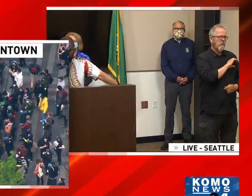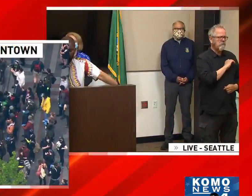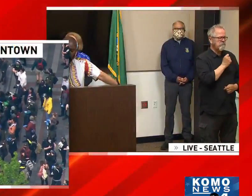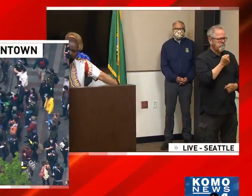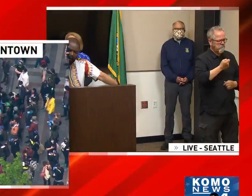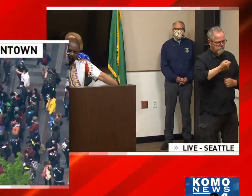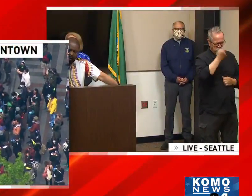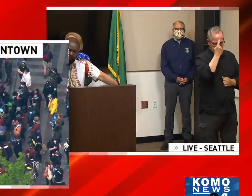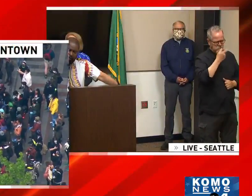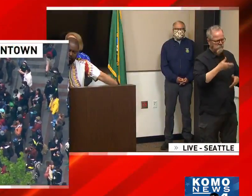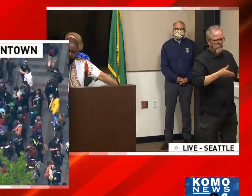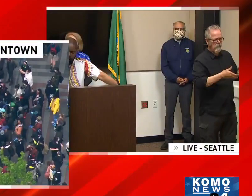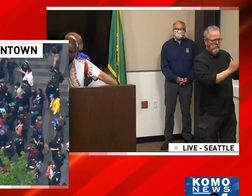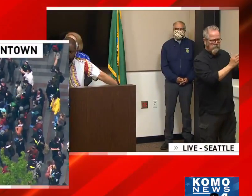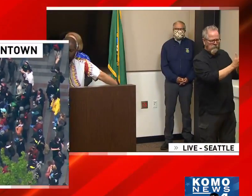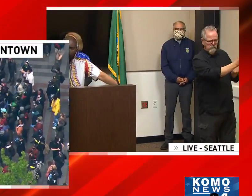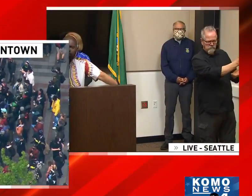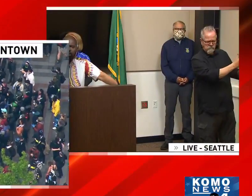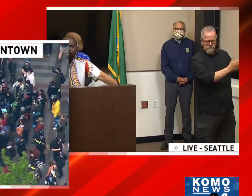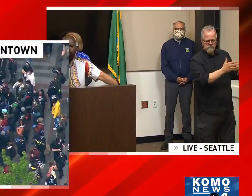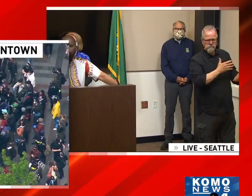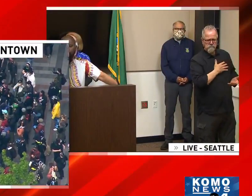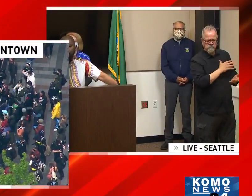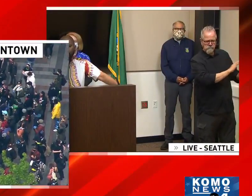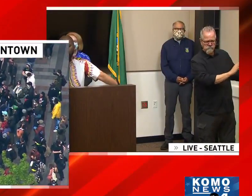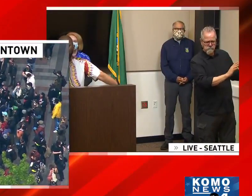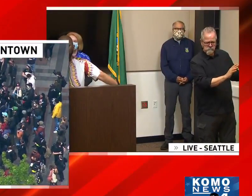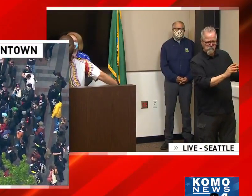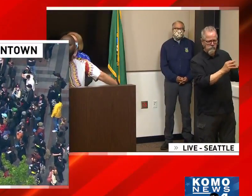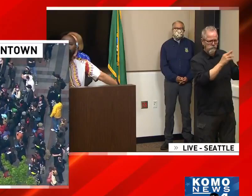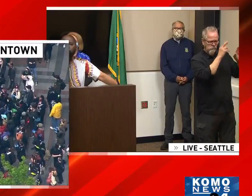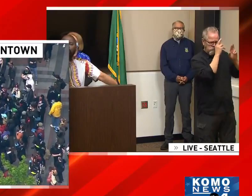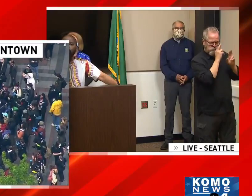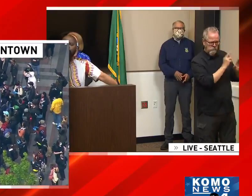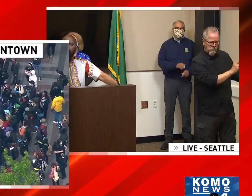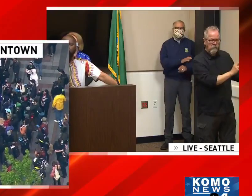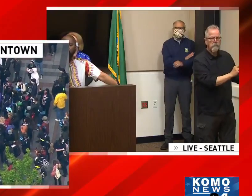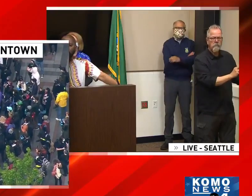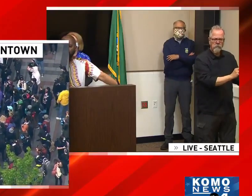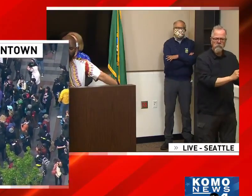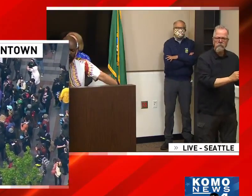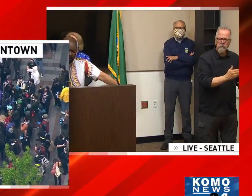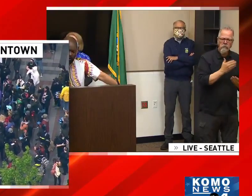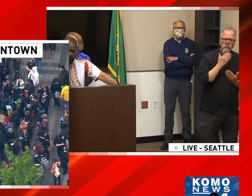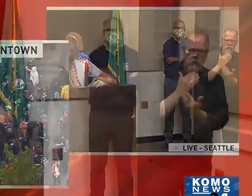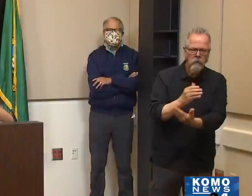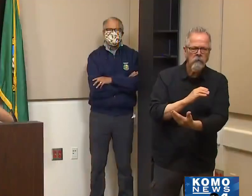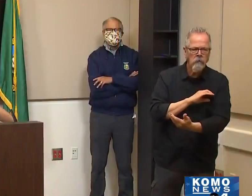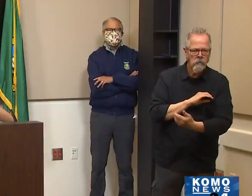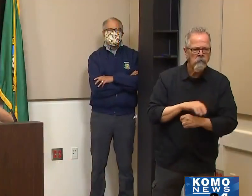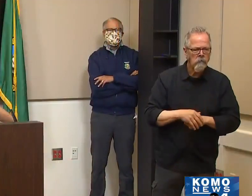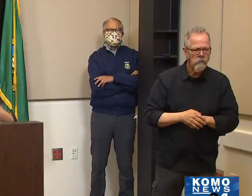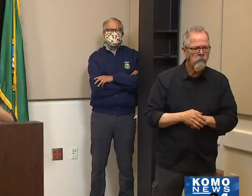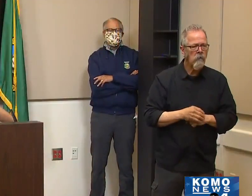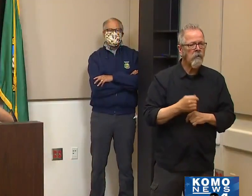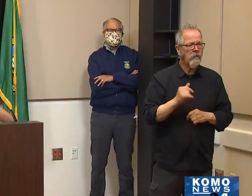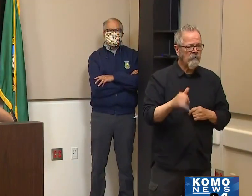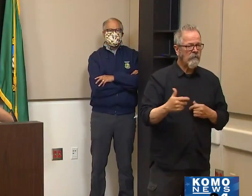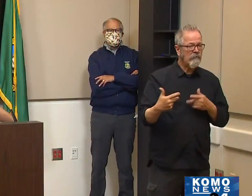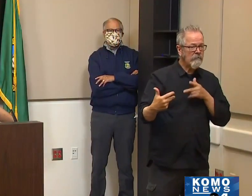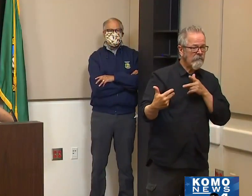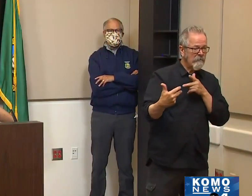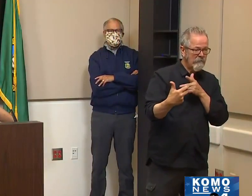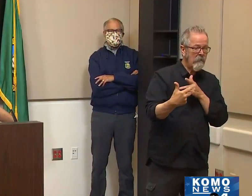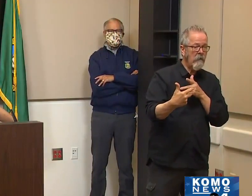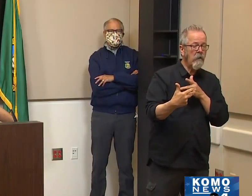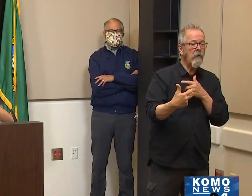car and I came back to where all the celebration was going on. And as I was driving back to the celebration, I had my